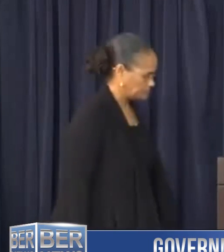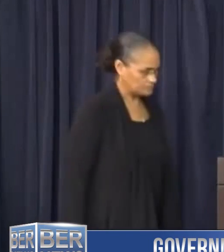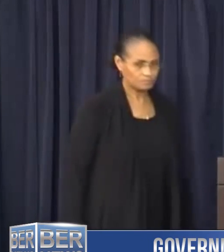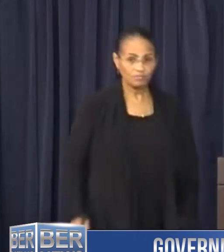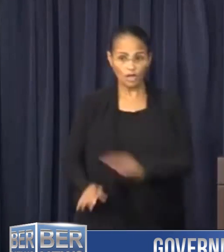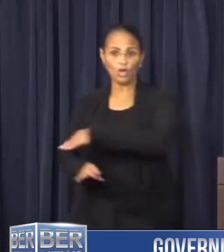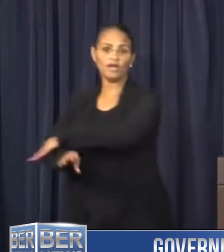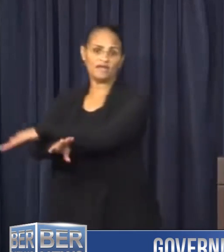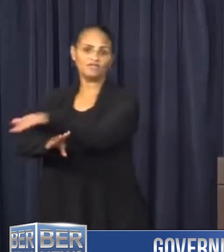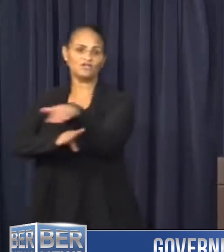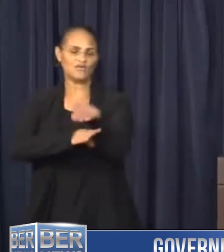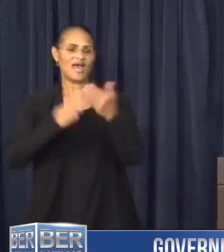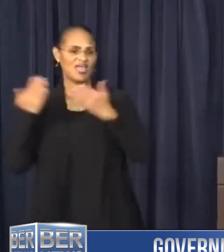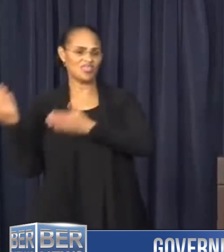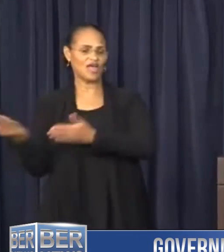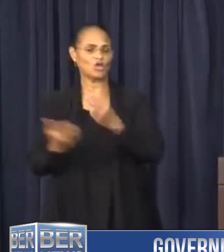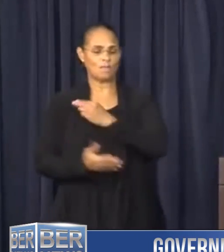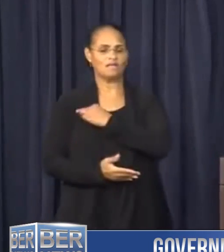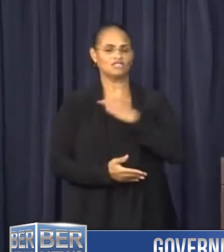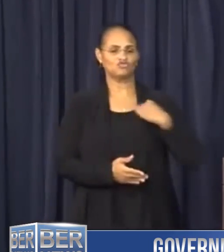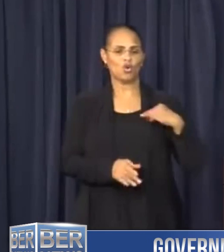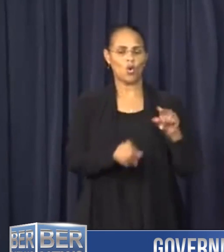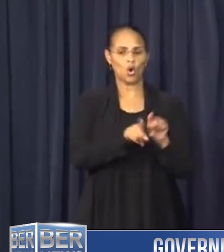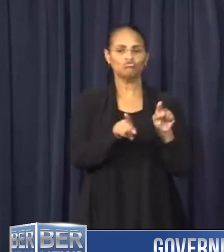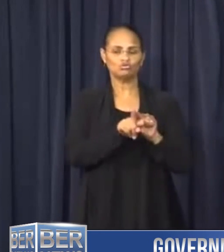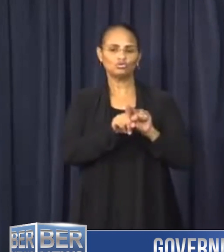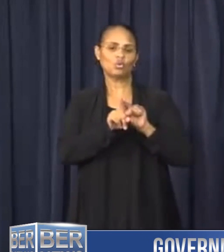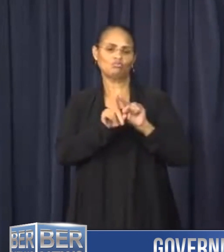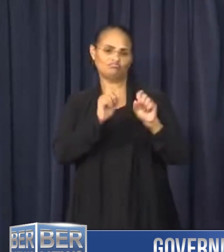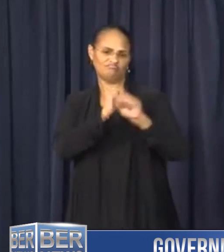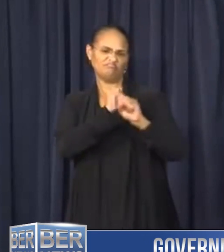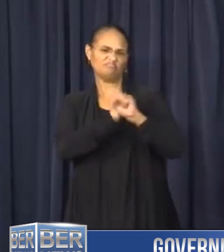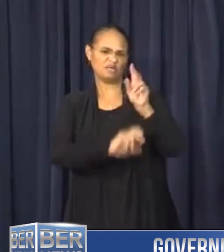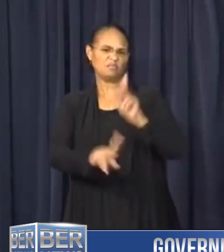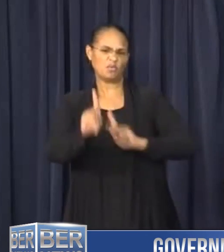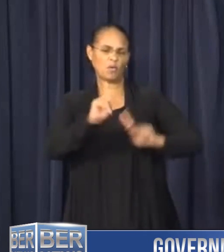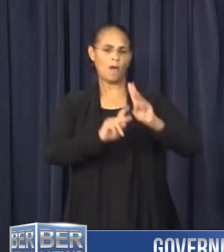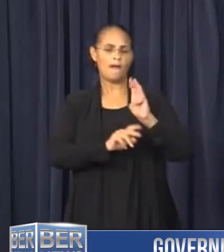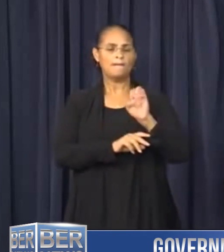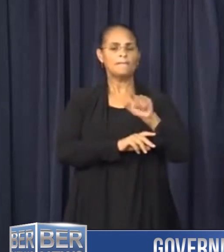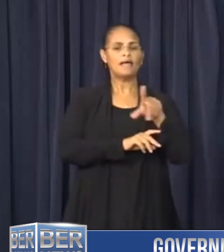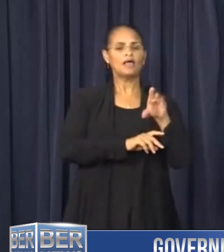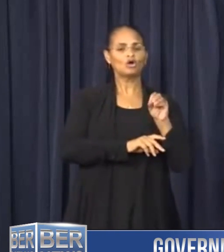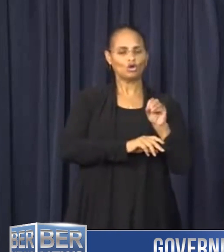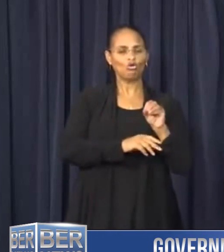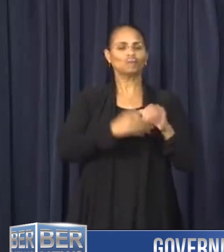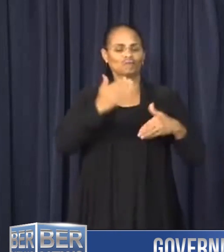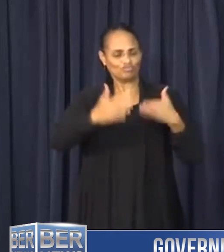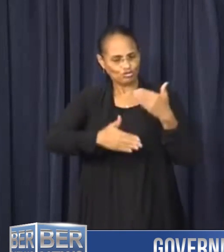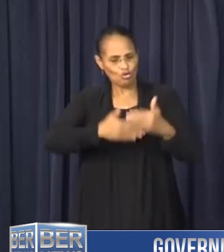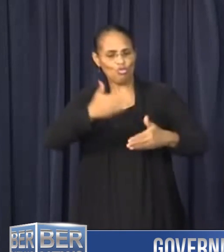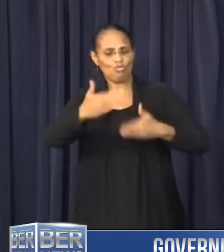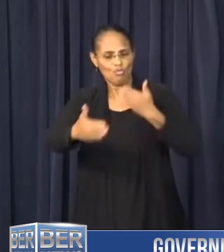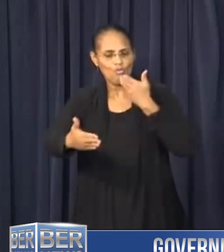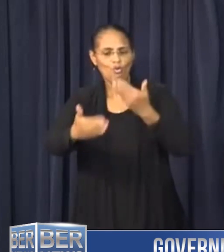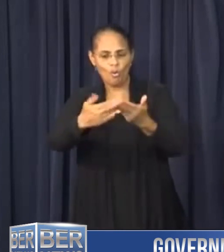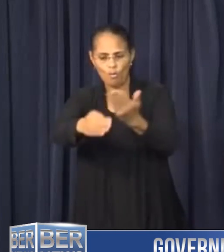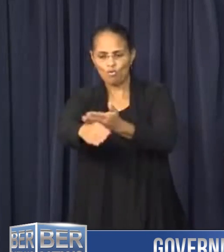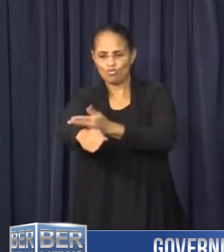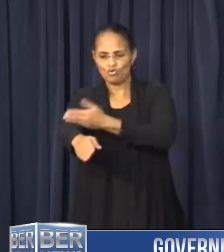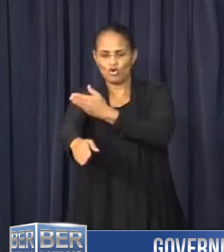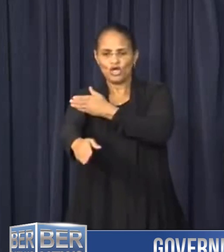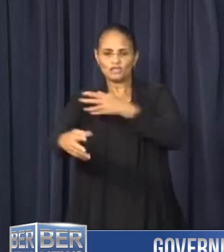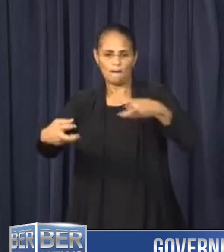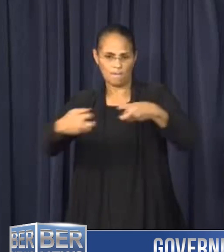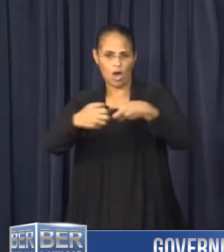Good afternoon and thank you Minister and thank you members of the media. Belko continues to make good progress in restoring power to its customers.